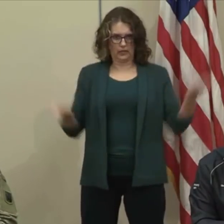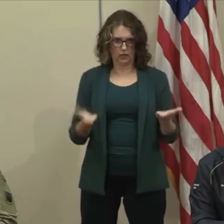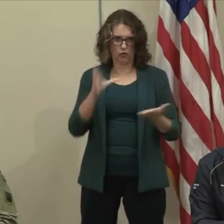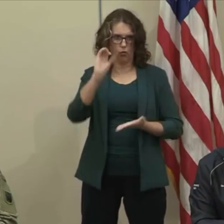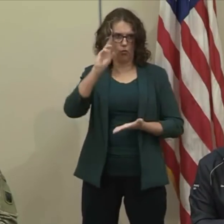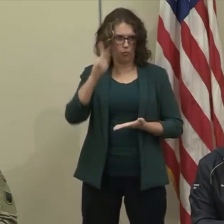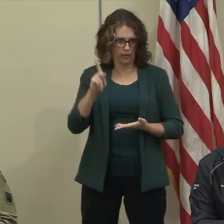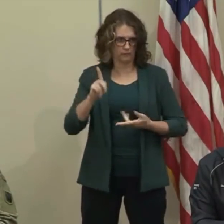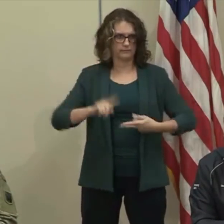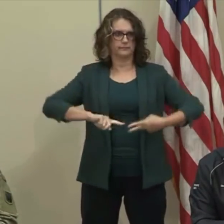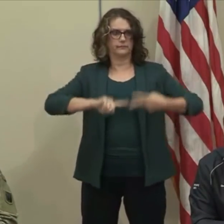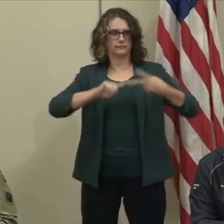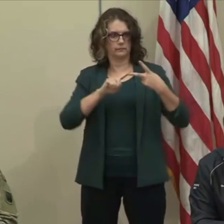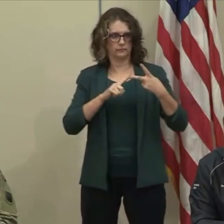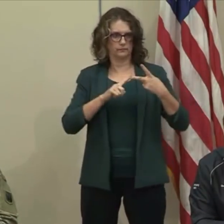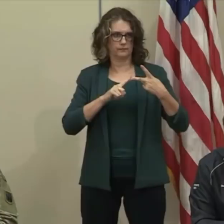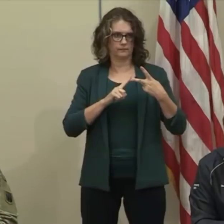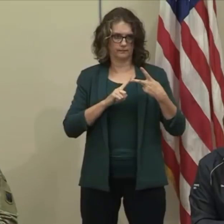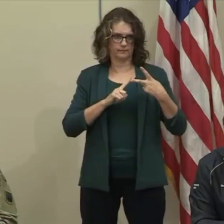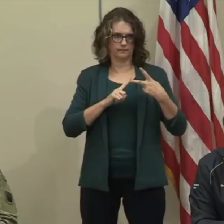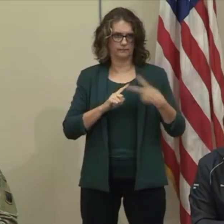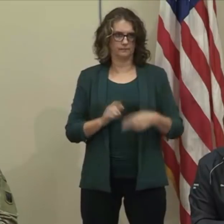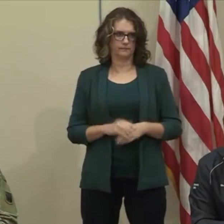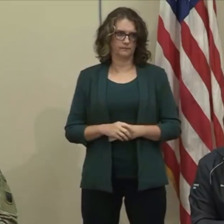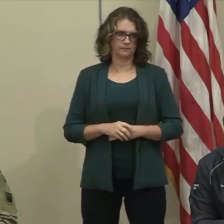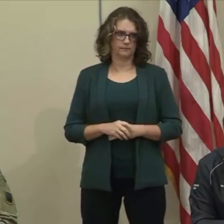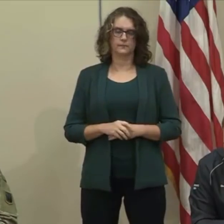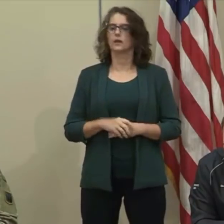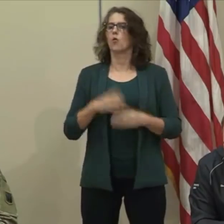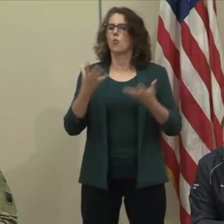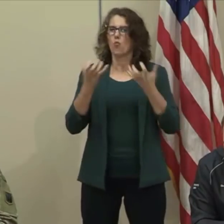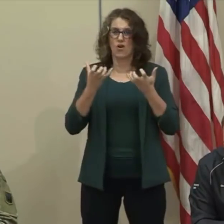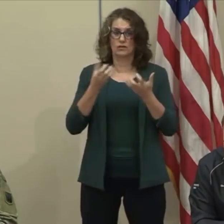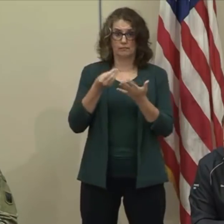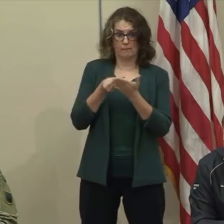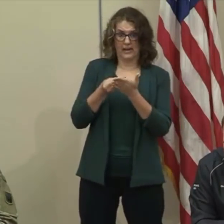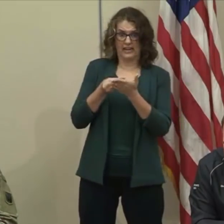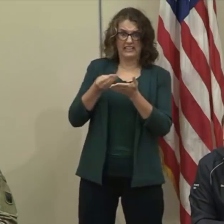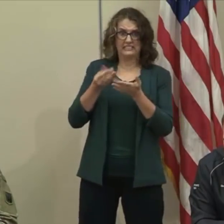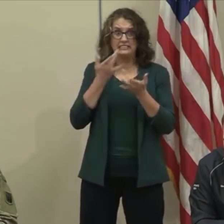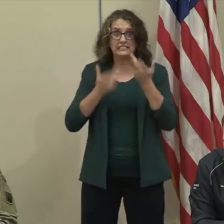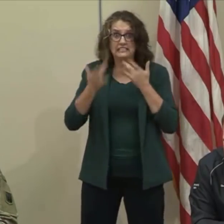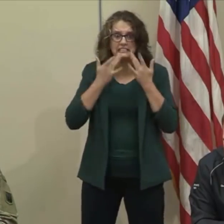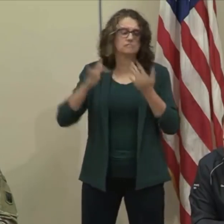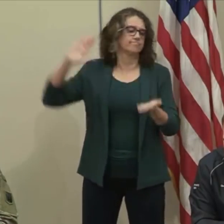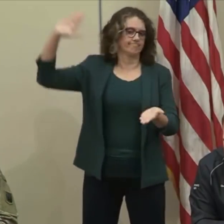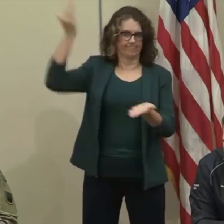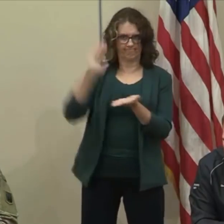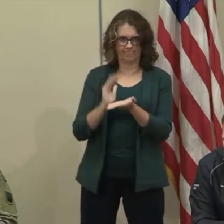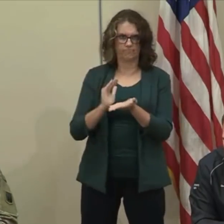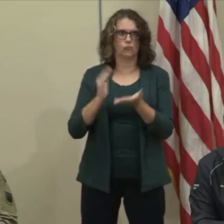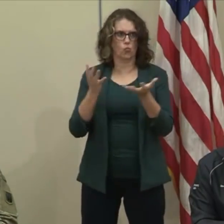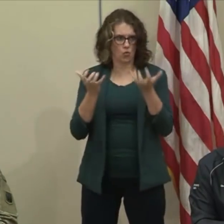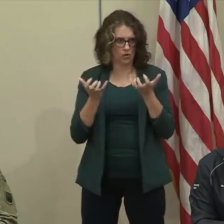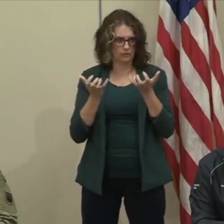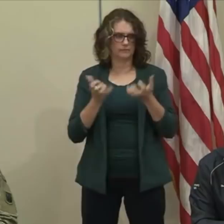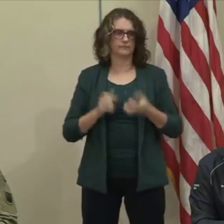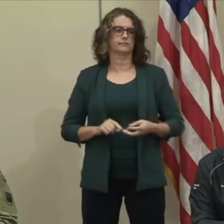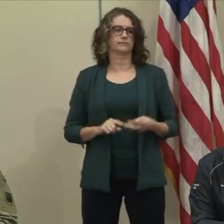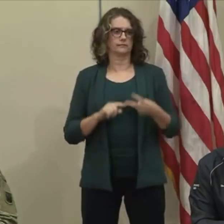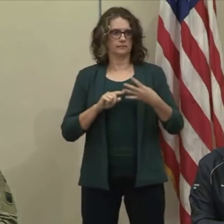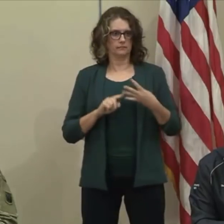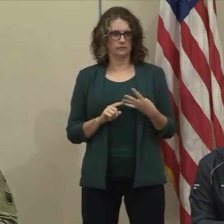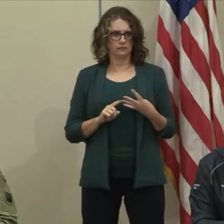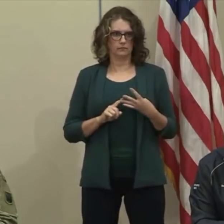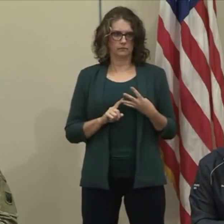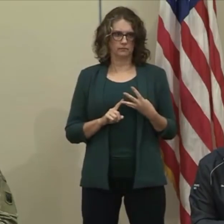to Oklahoma's economy. And number three is to position the state to fully recover from